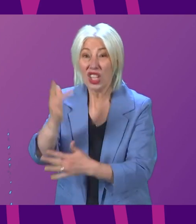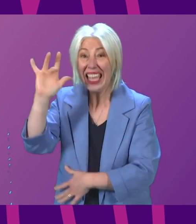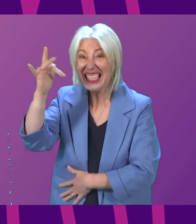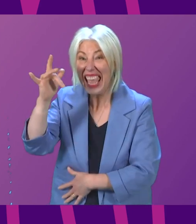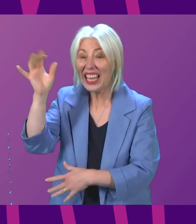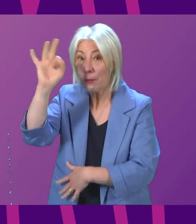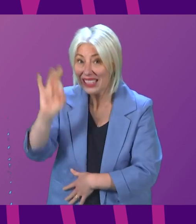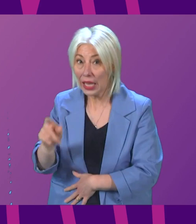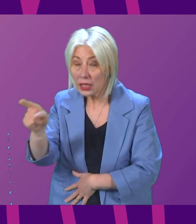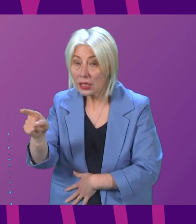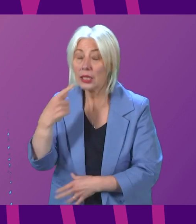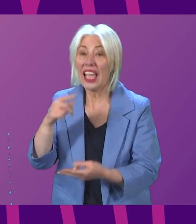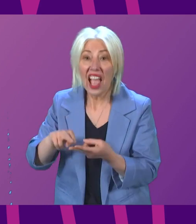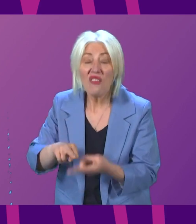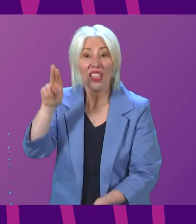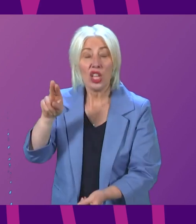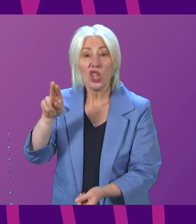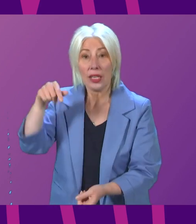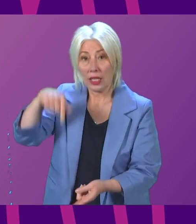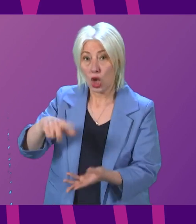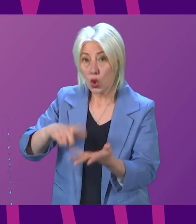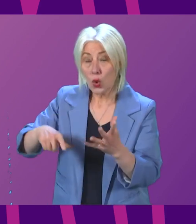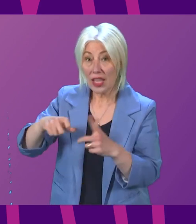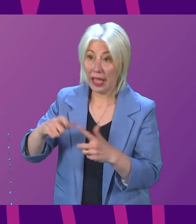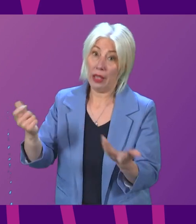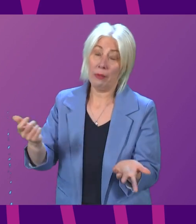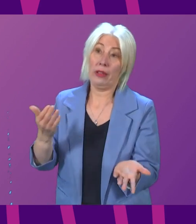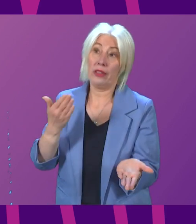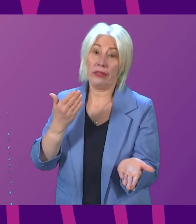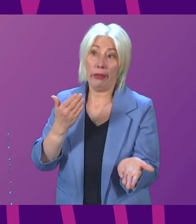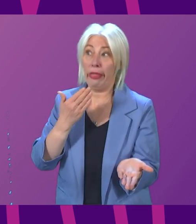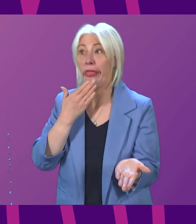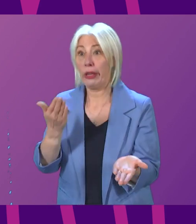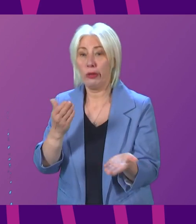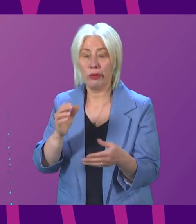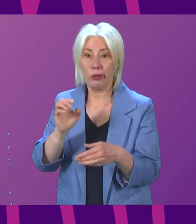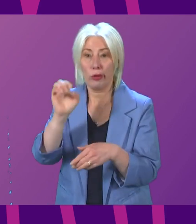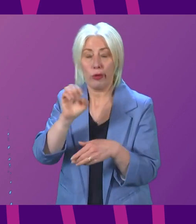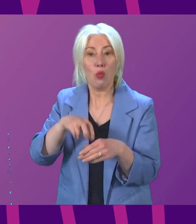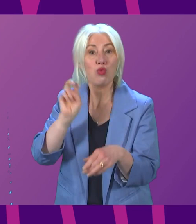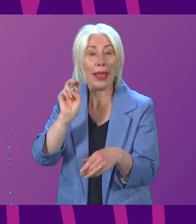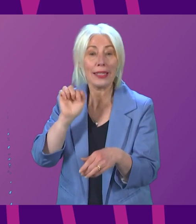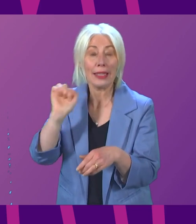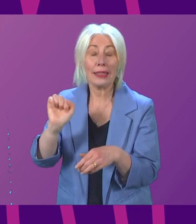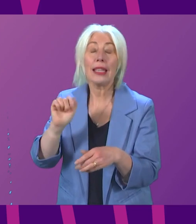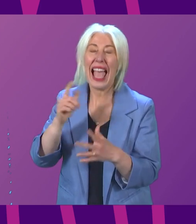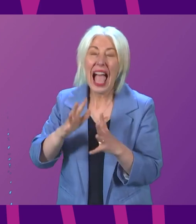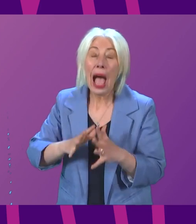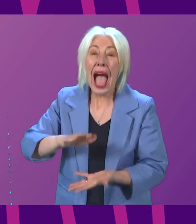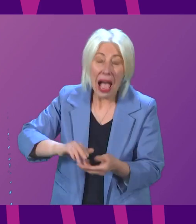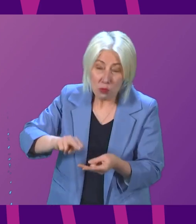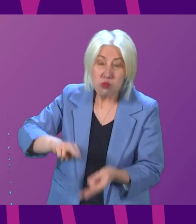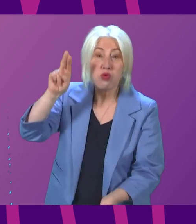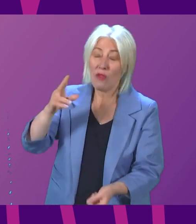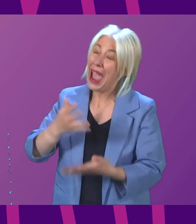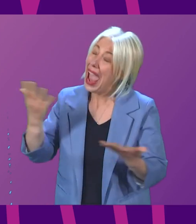Inflation in the UK of course, which thanks to the folly of Brexit, is the highest of any G7